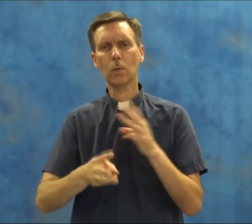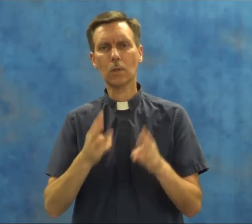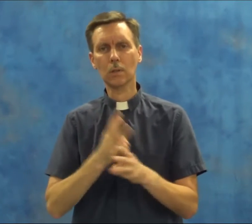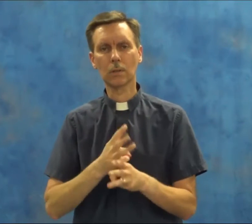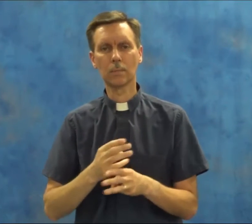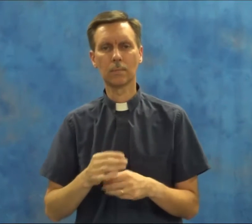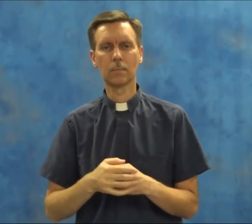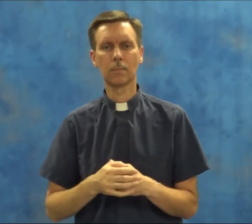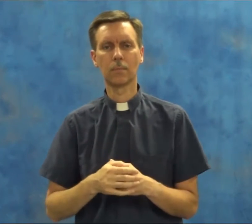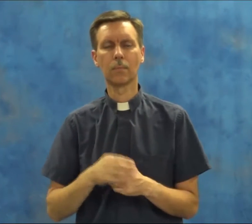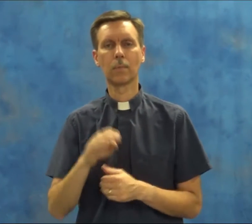world?